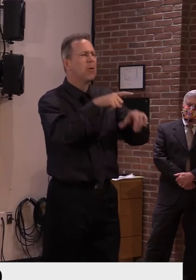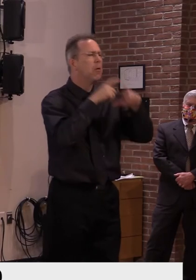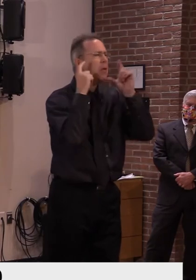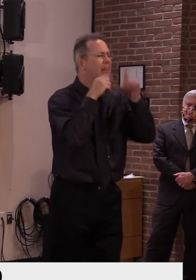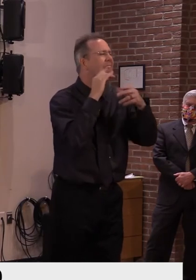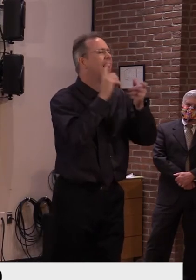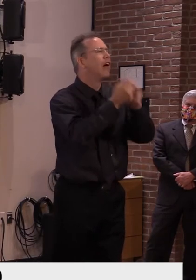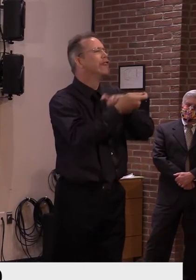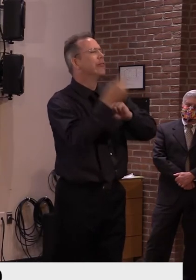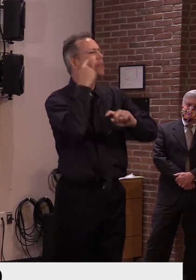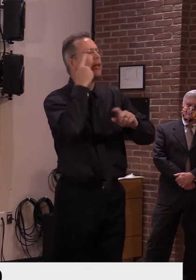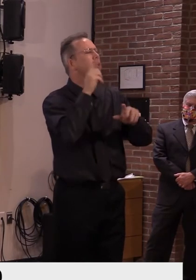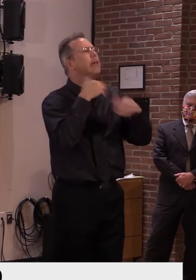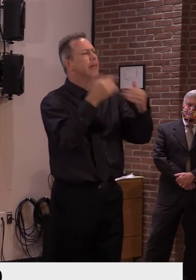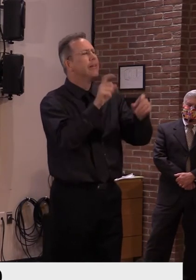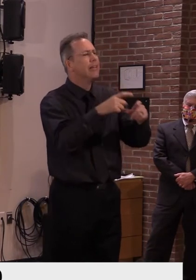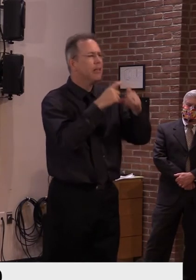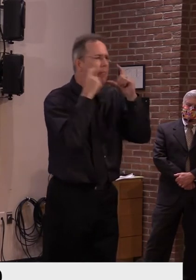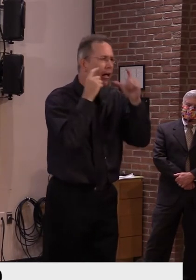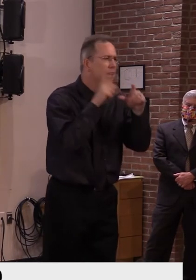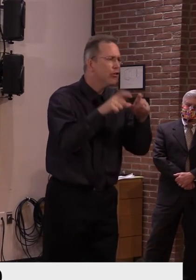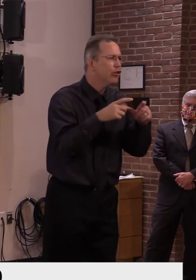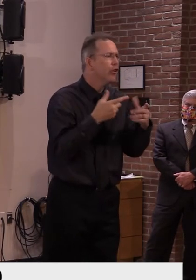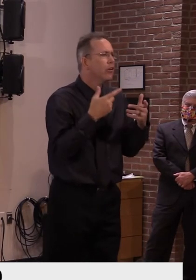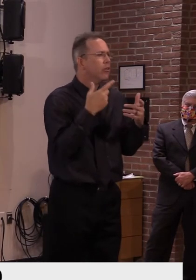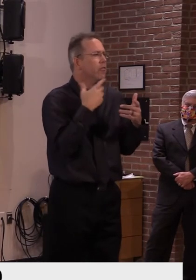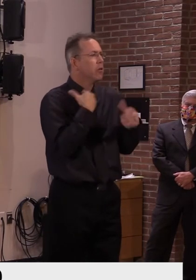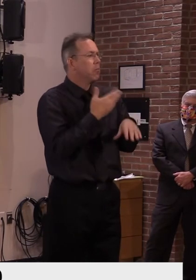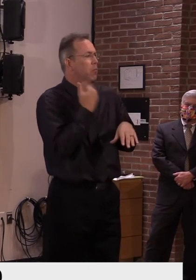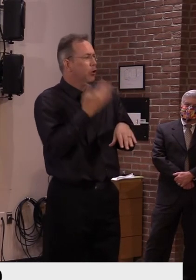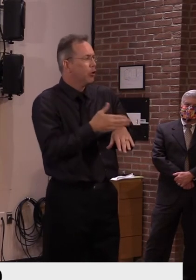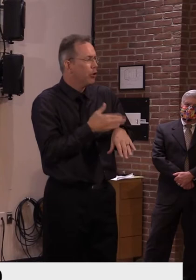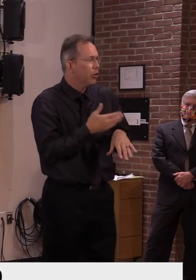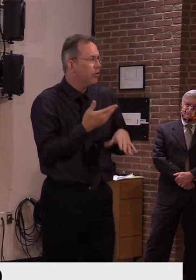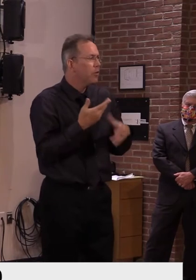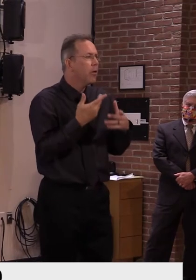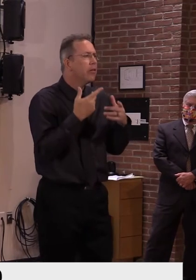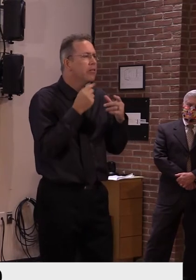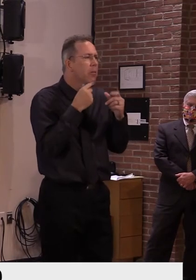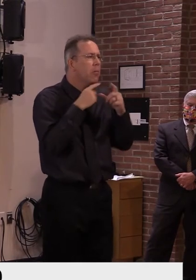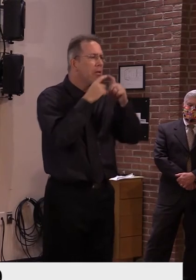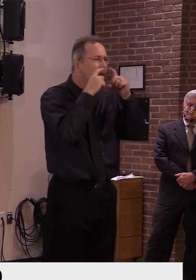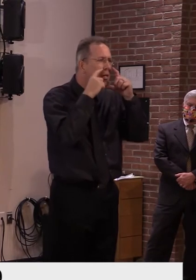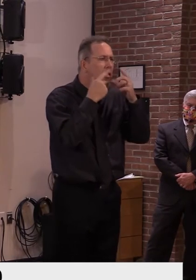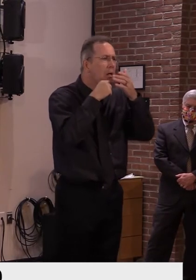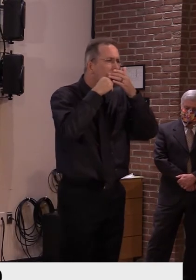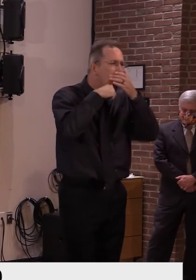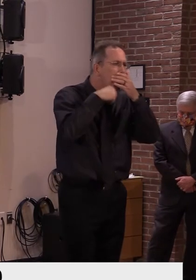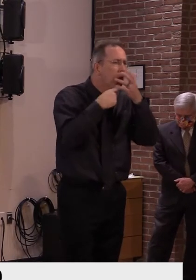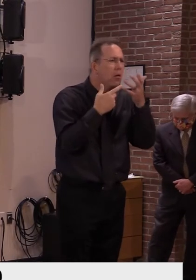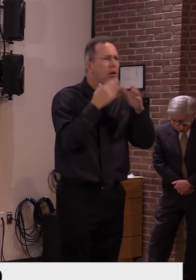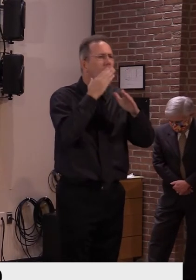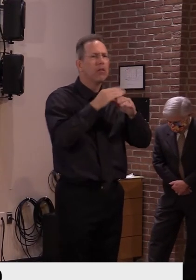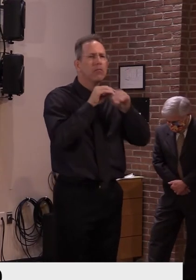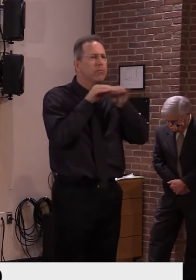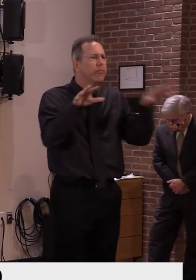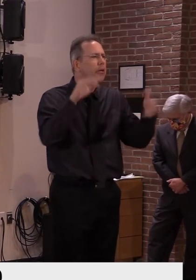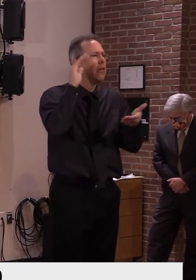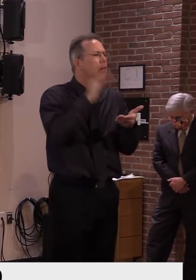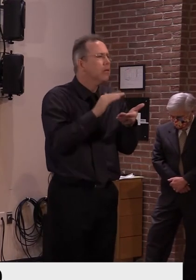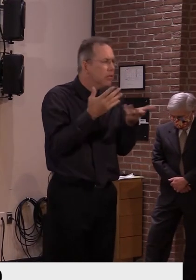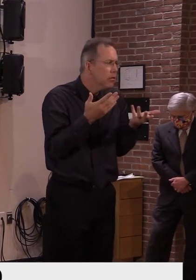better. It might stop a droplet, but it's not providing the protection that people think it is. Often there's unintended consequences,